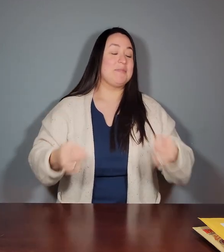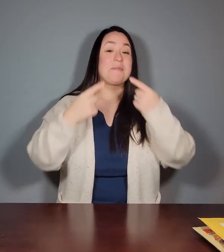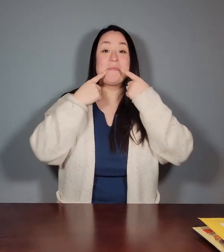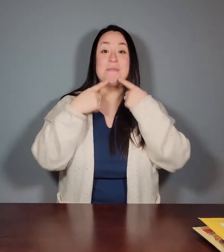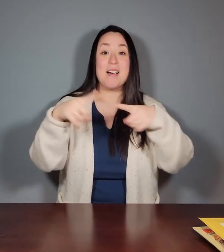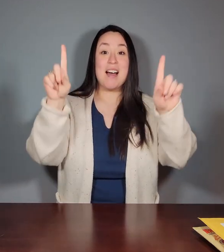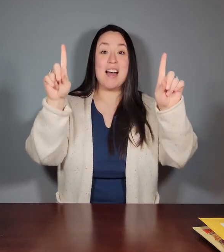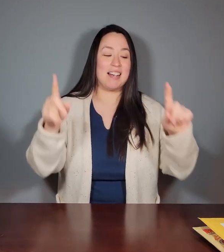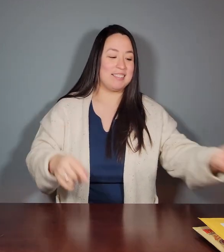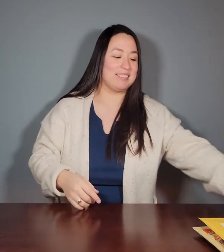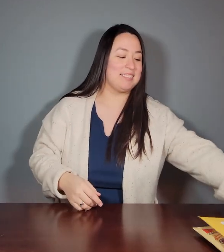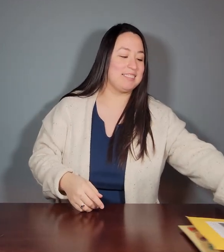Finally!